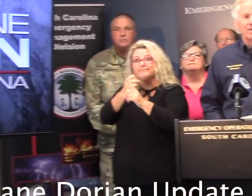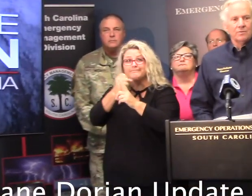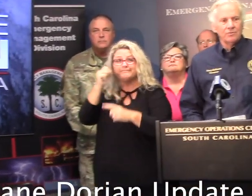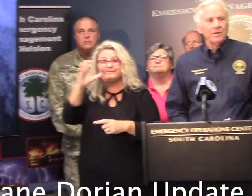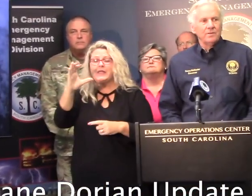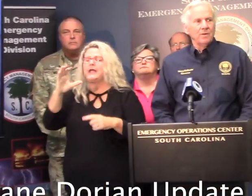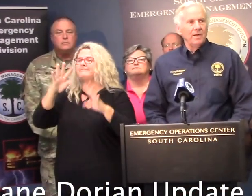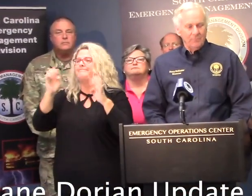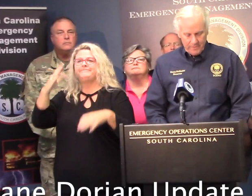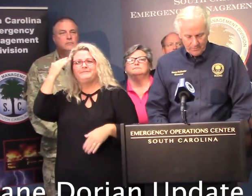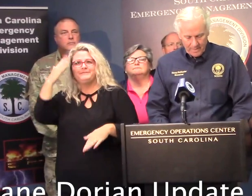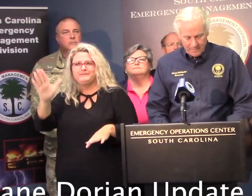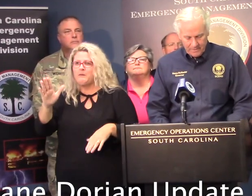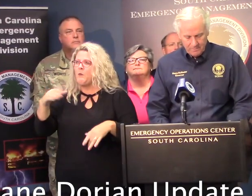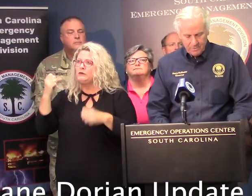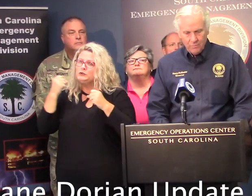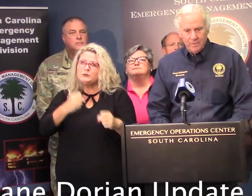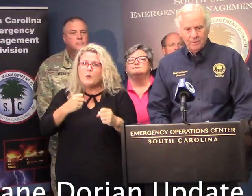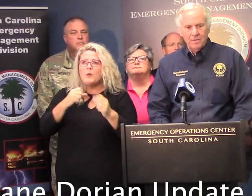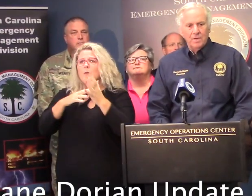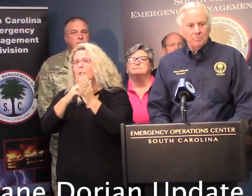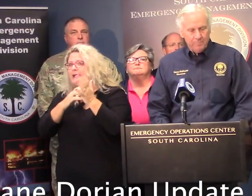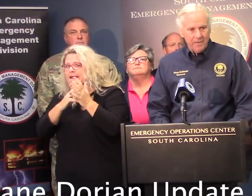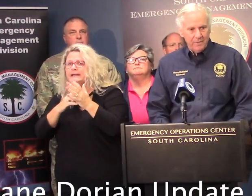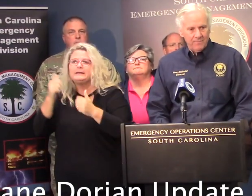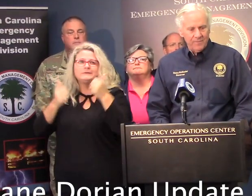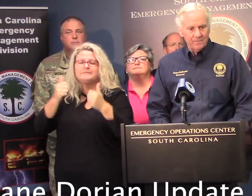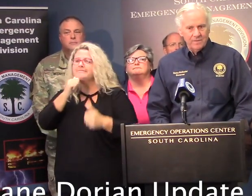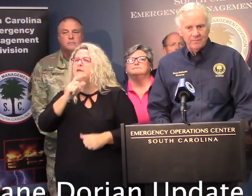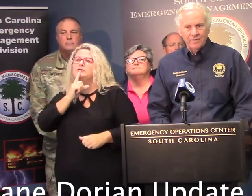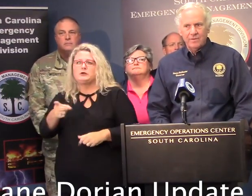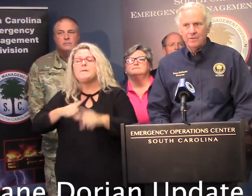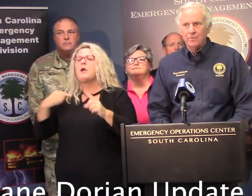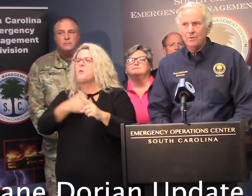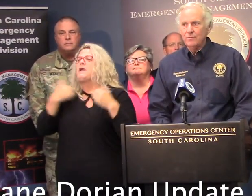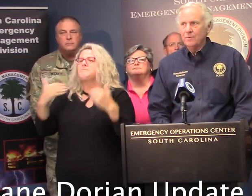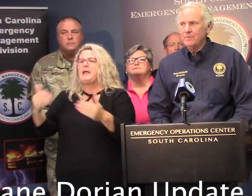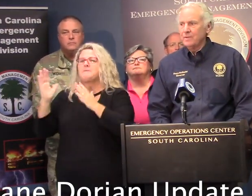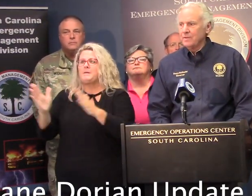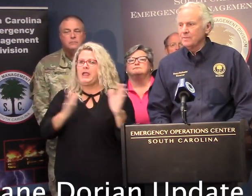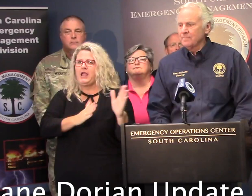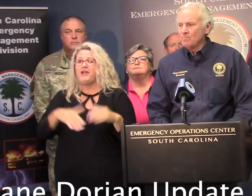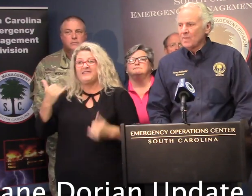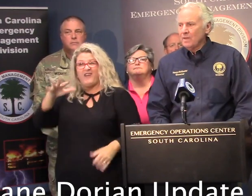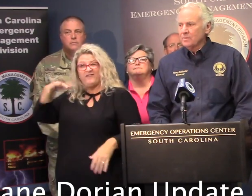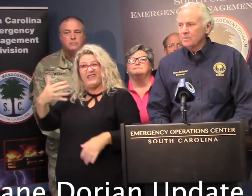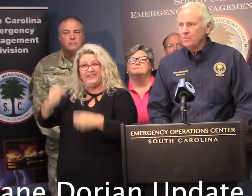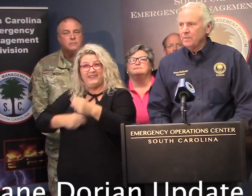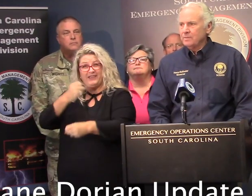strength it will have when it arrives here, but we are preparing. This is our fifth year in a row that we've done this.